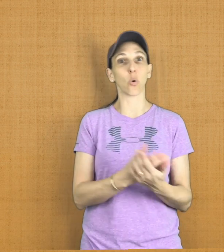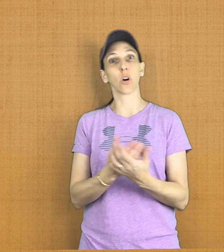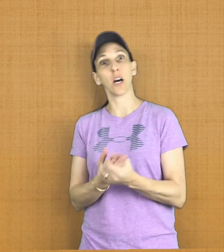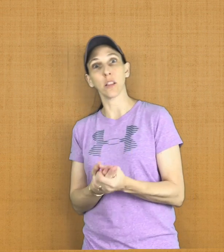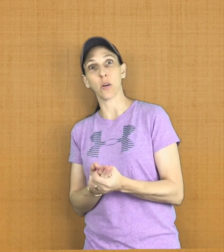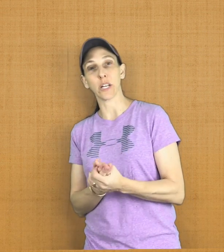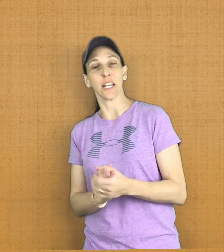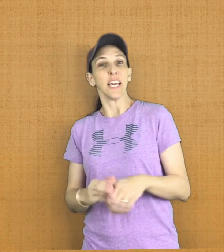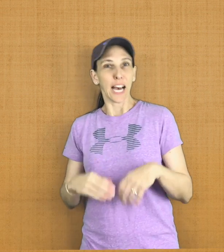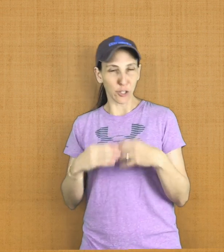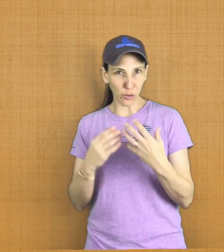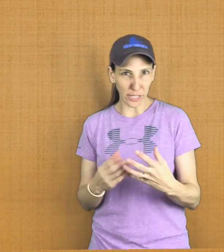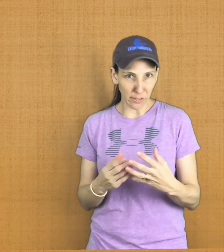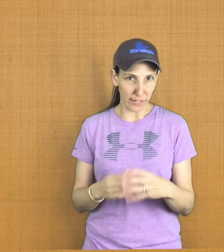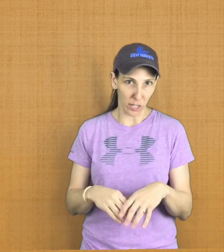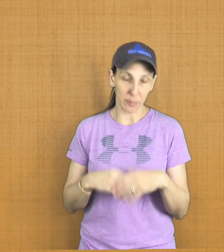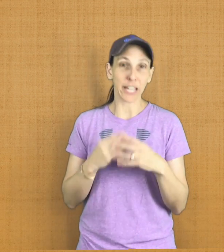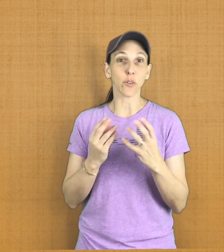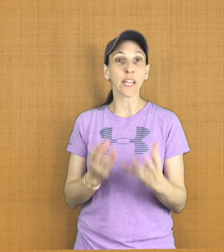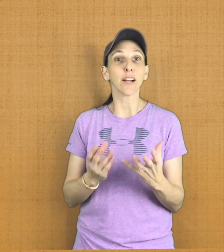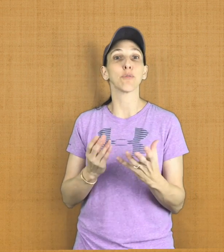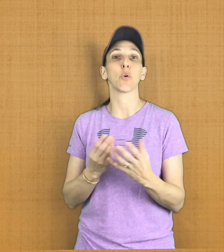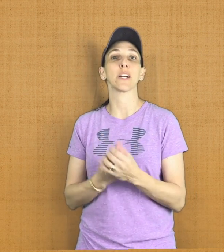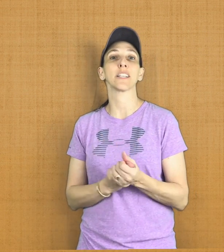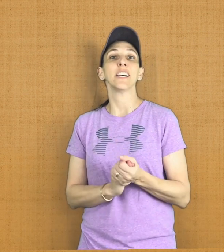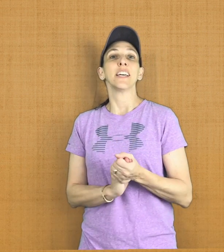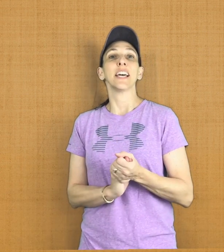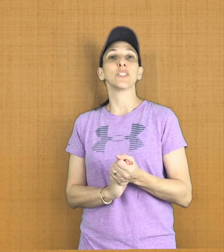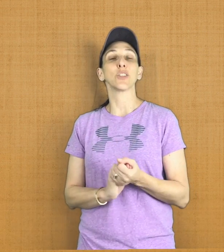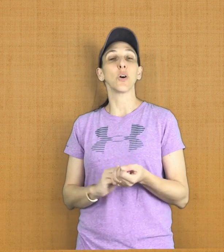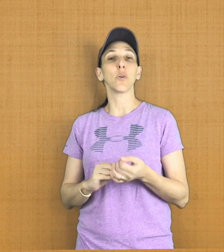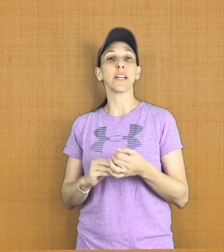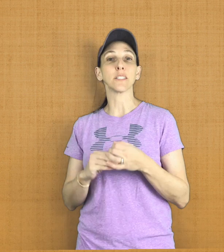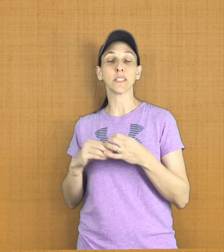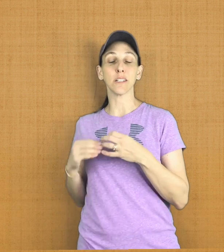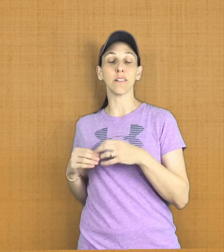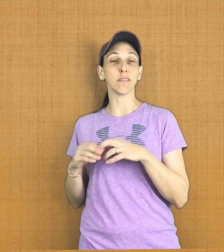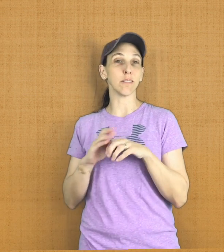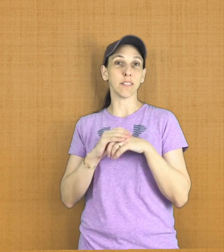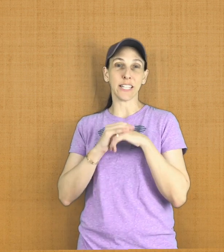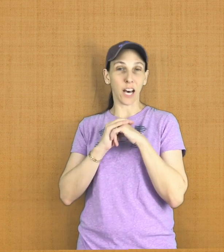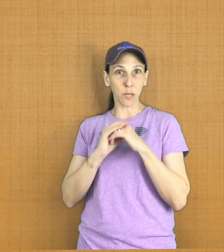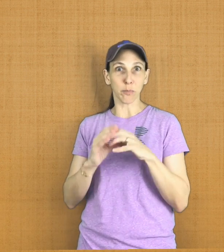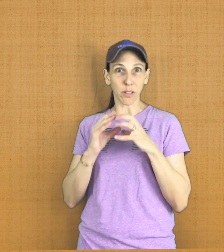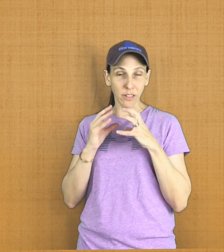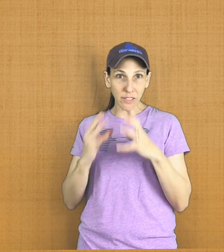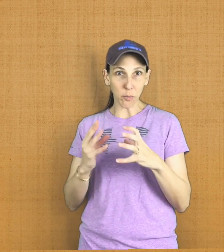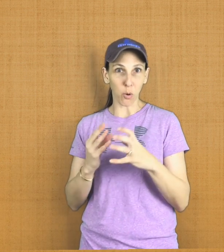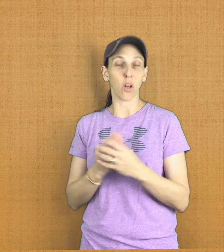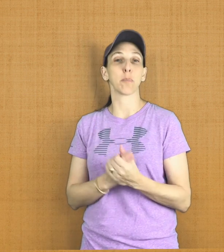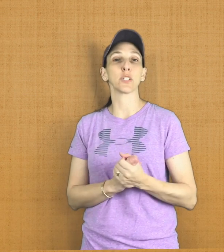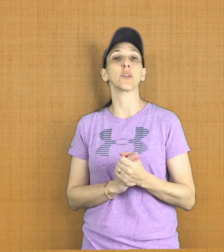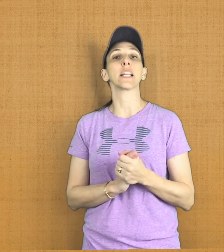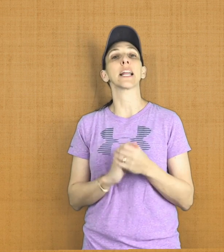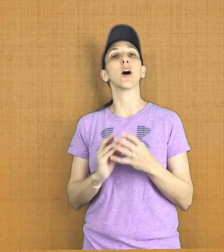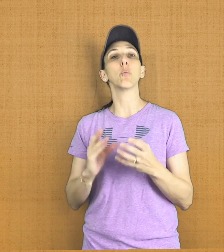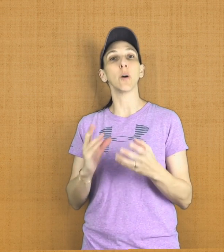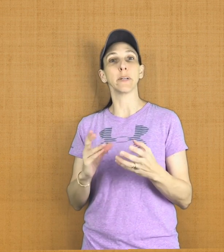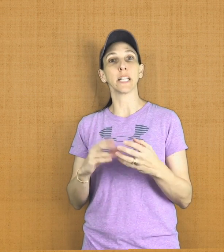or unloaded? How do you clean a firearm? How do you care for it? And so it's an unbelievable opportunity to help women